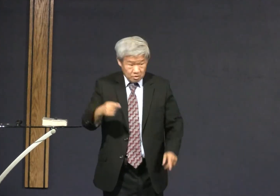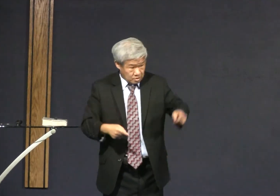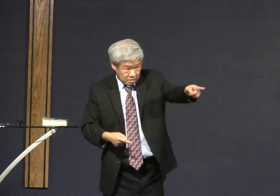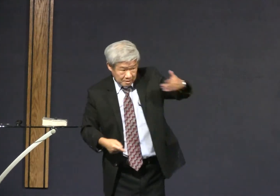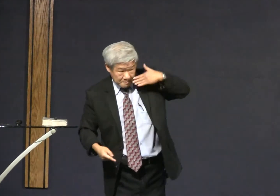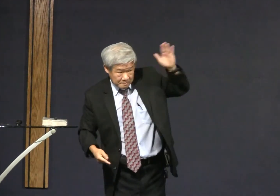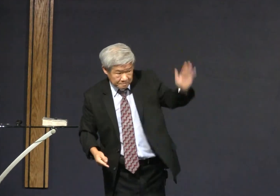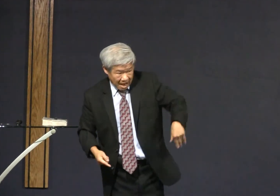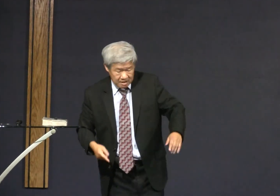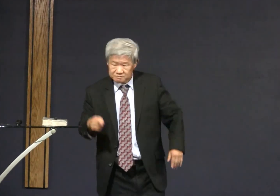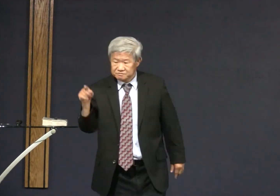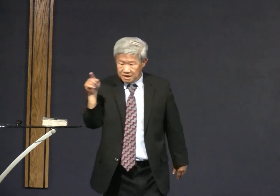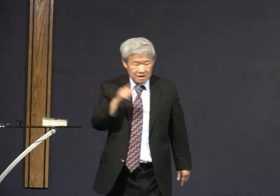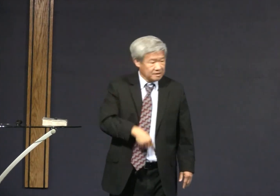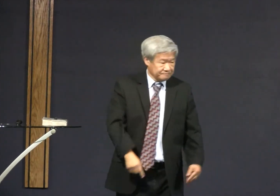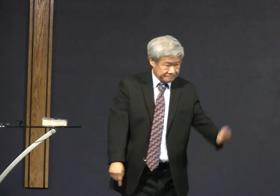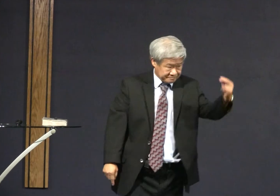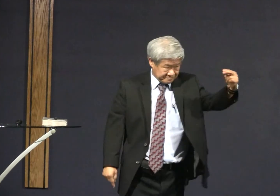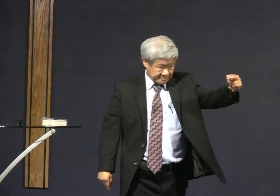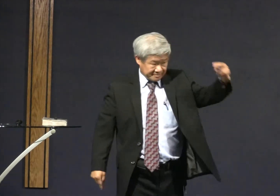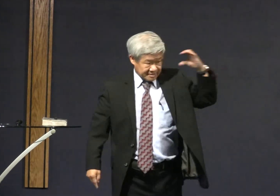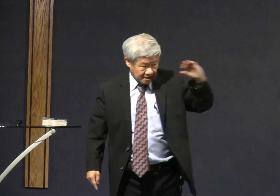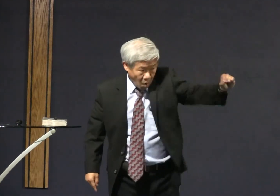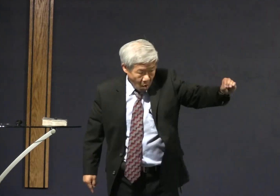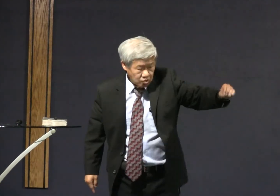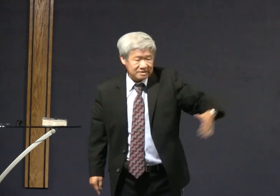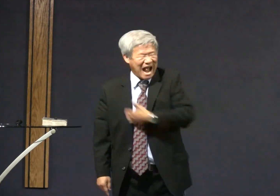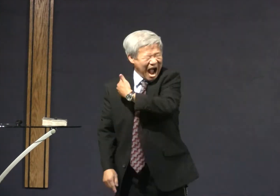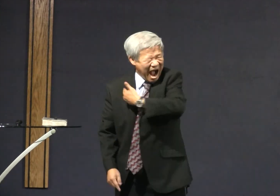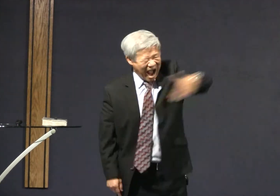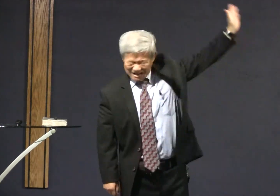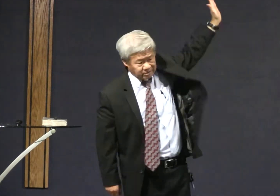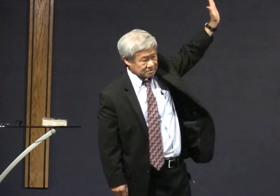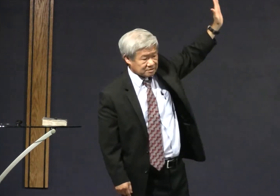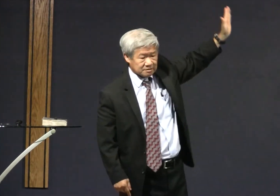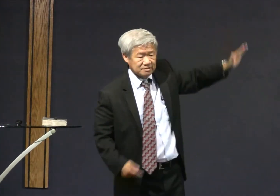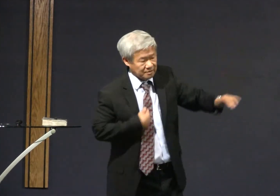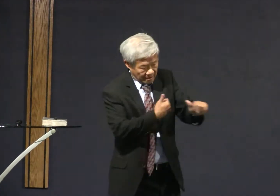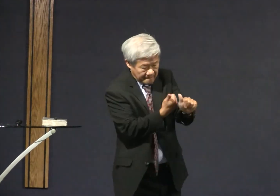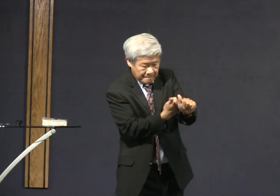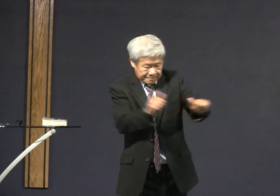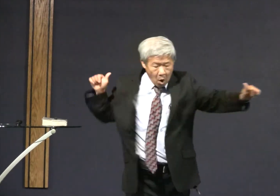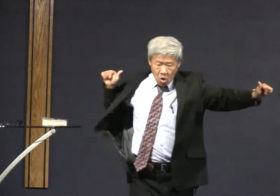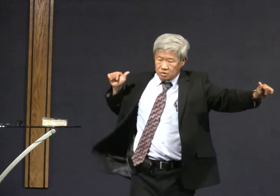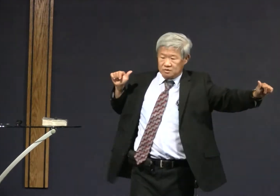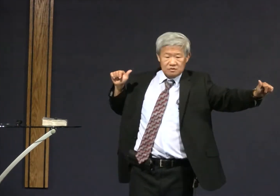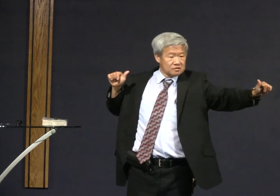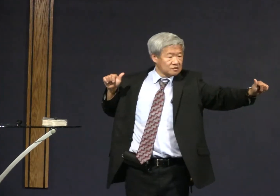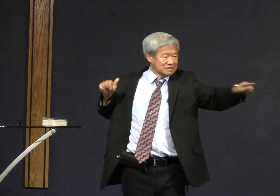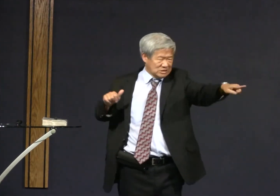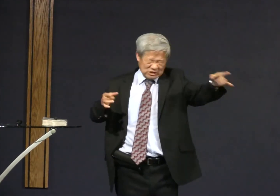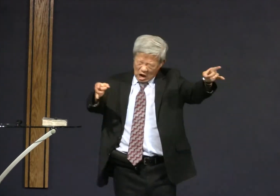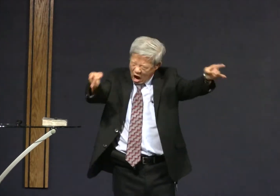Paul says if this is bad have nothing to do with it avoid it